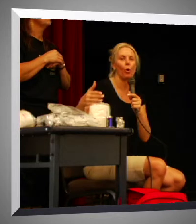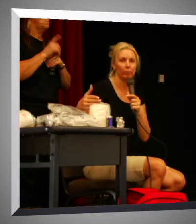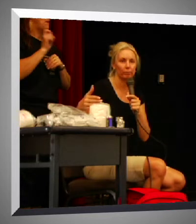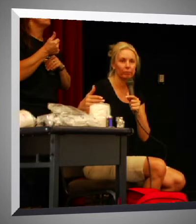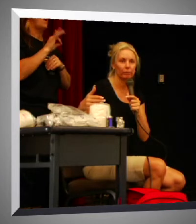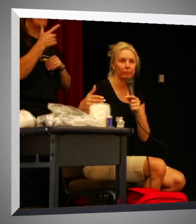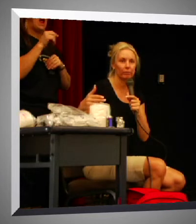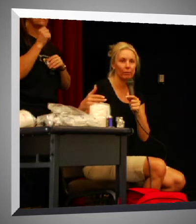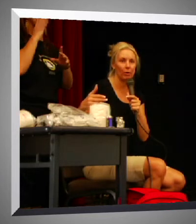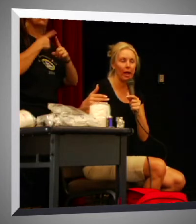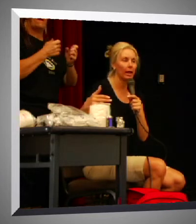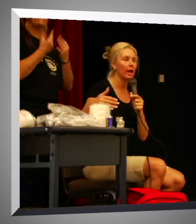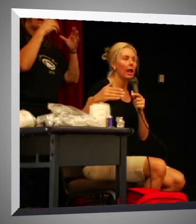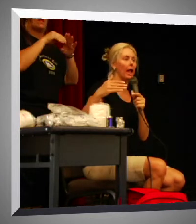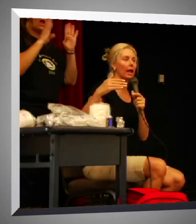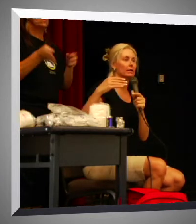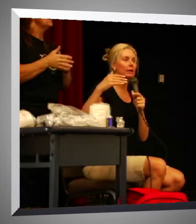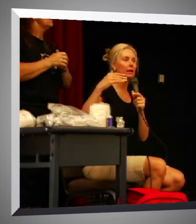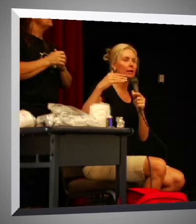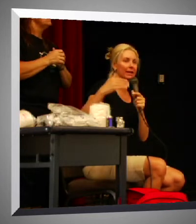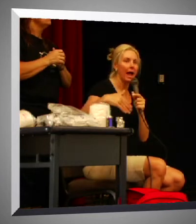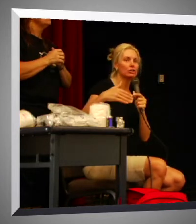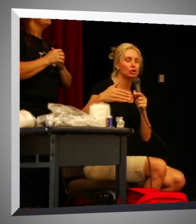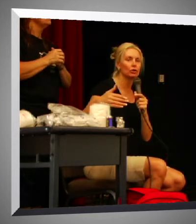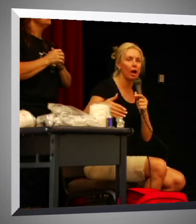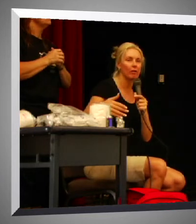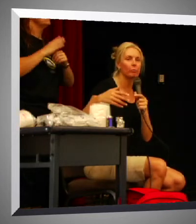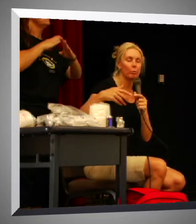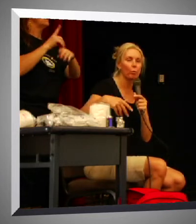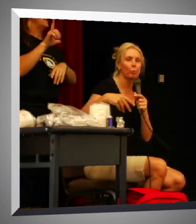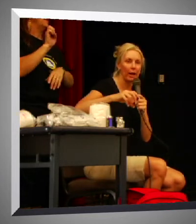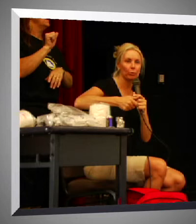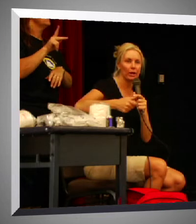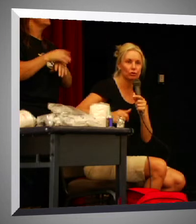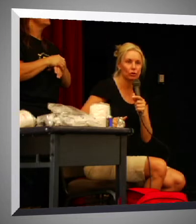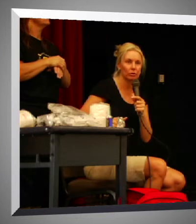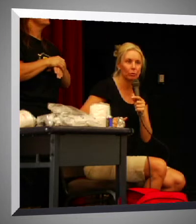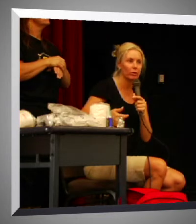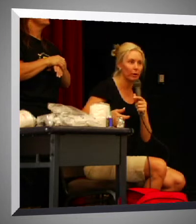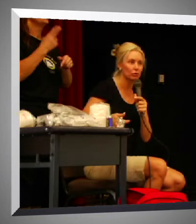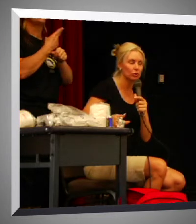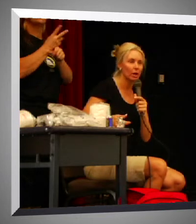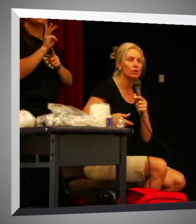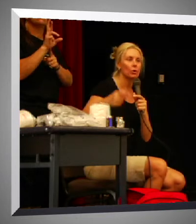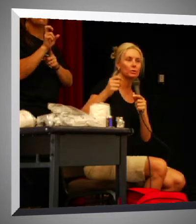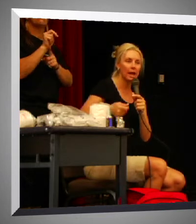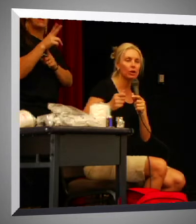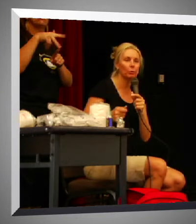home. Okay? And the gas is turned off by a wrench, with a wrench. So take your